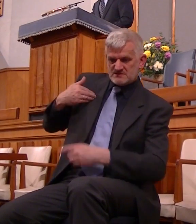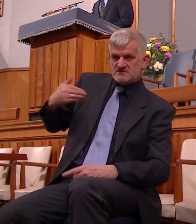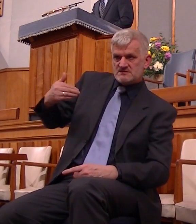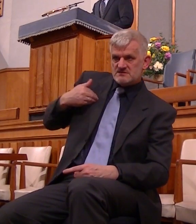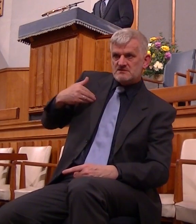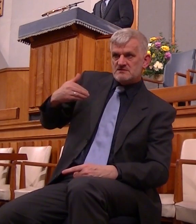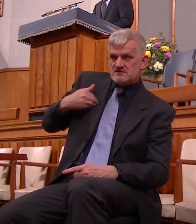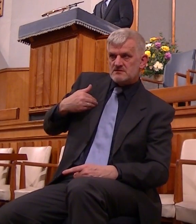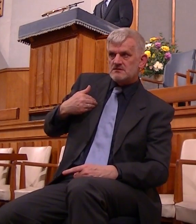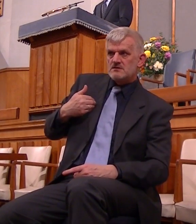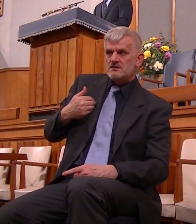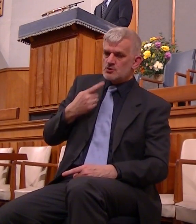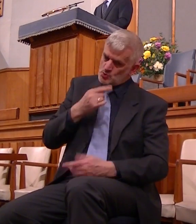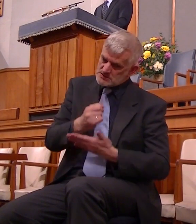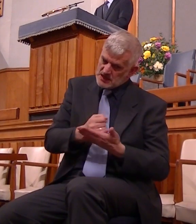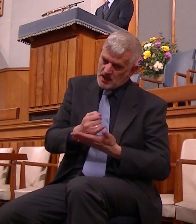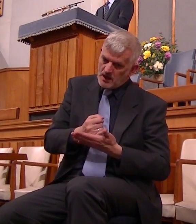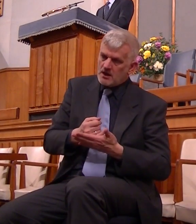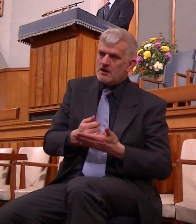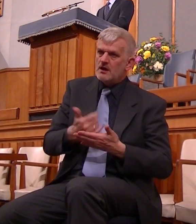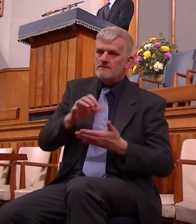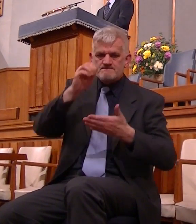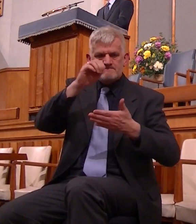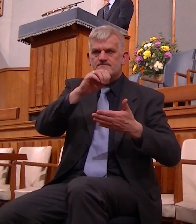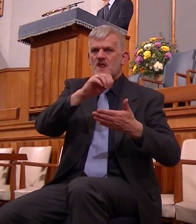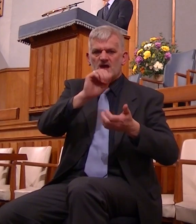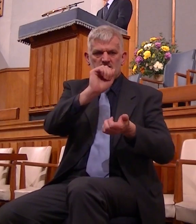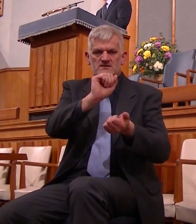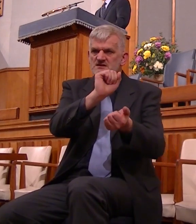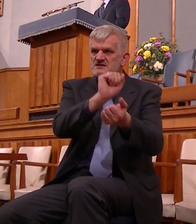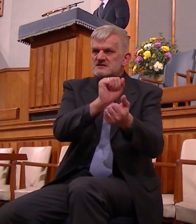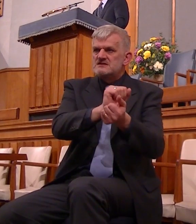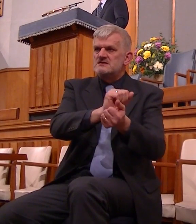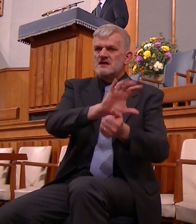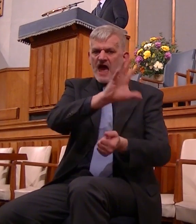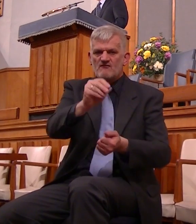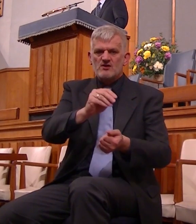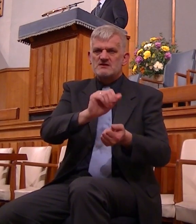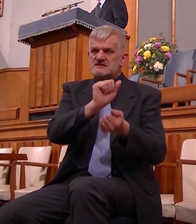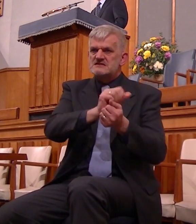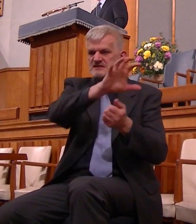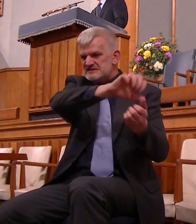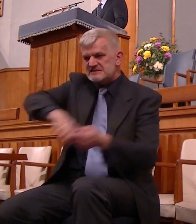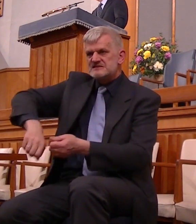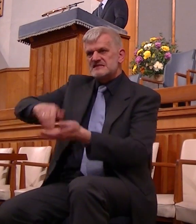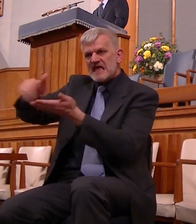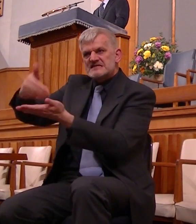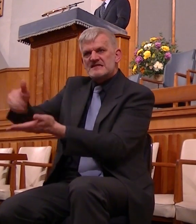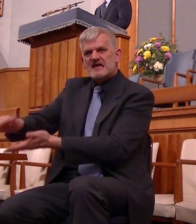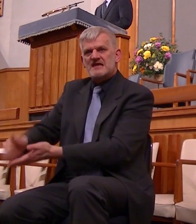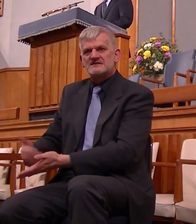every kind of sin in his slave trading ways but he was unmoved unaffected